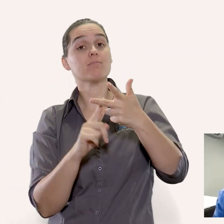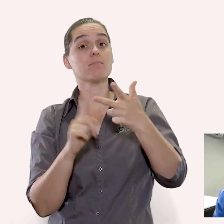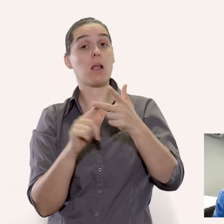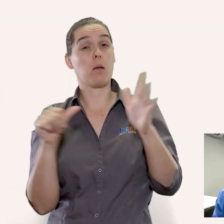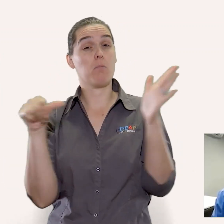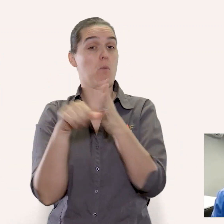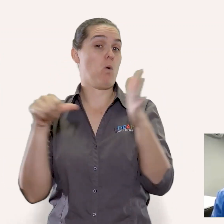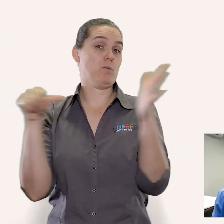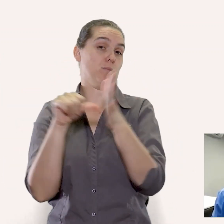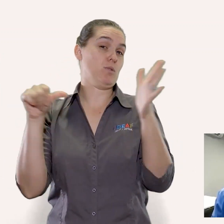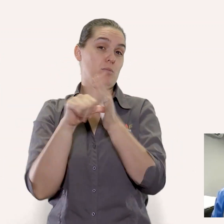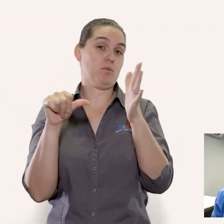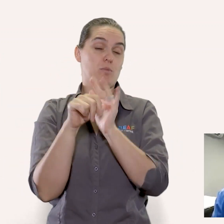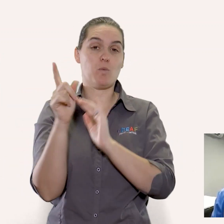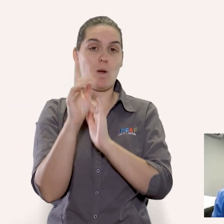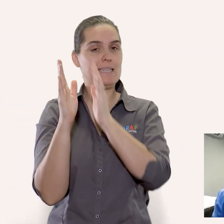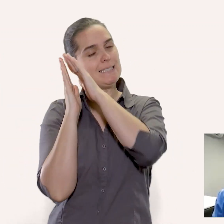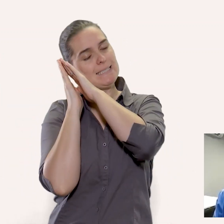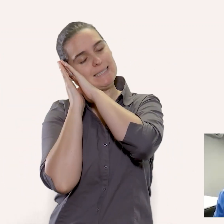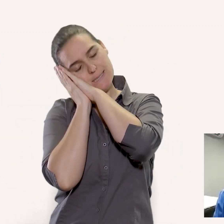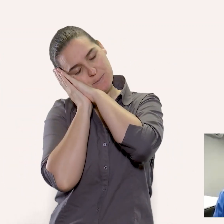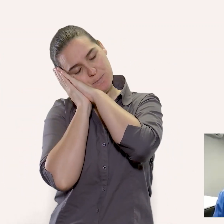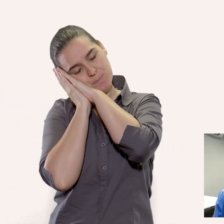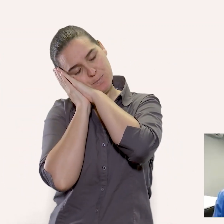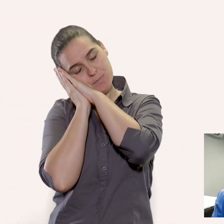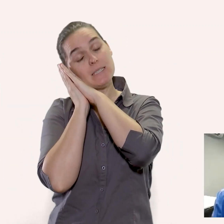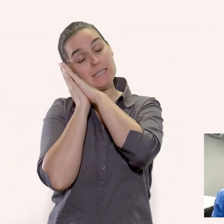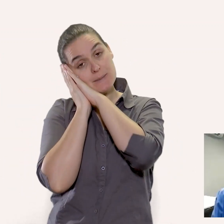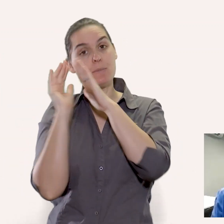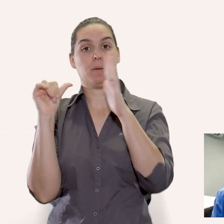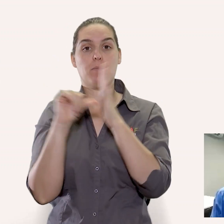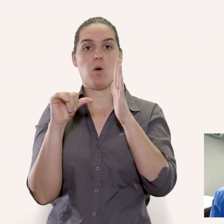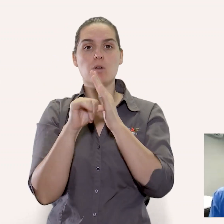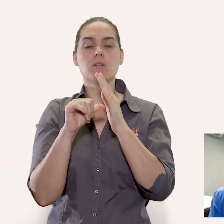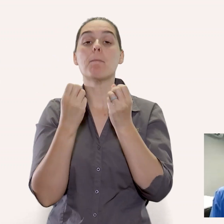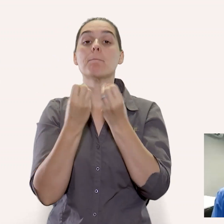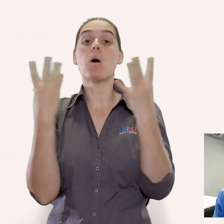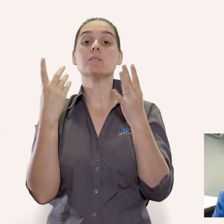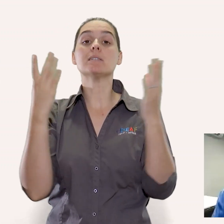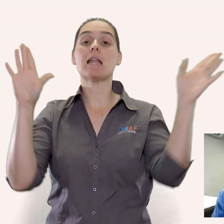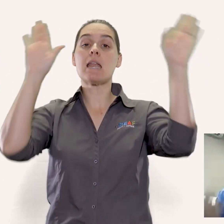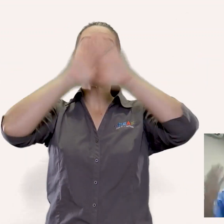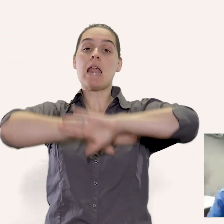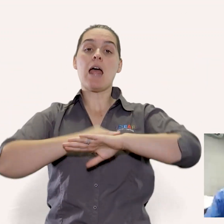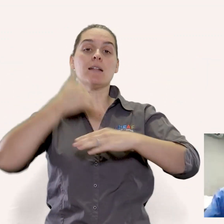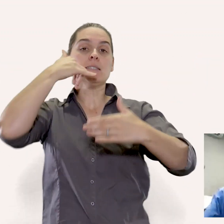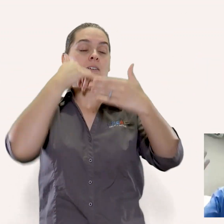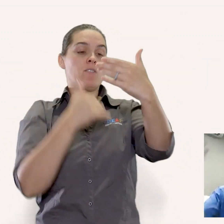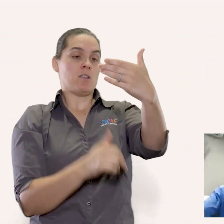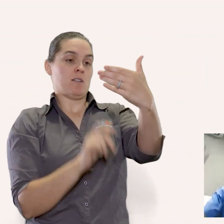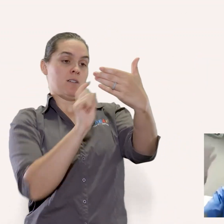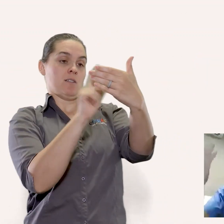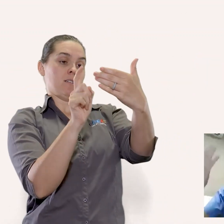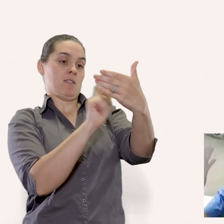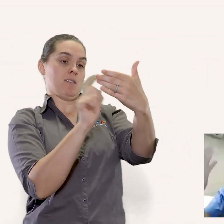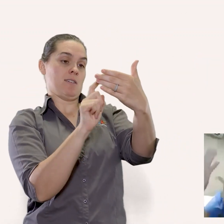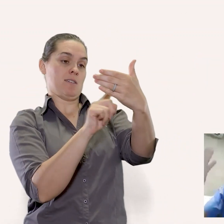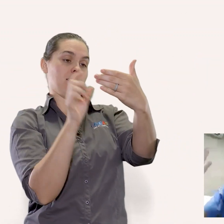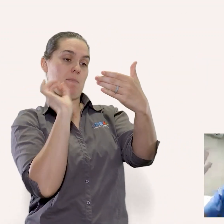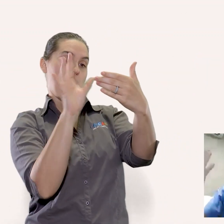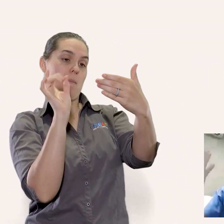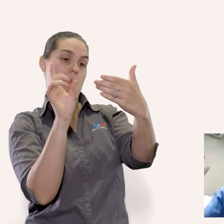overstress this point most people are sleep deprived and the reason we sleep deprived because we have our phones up at night